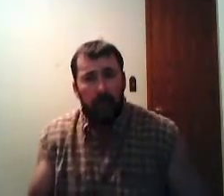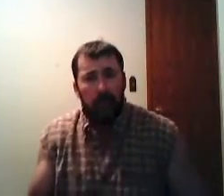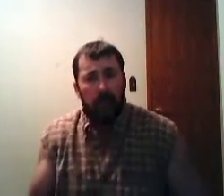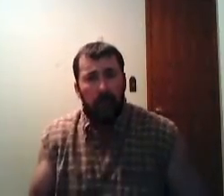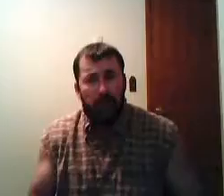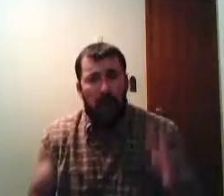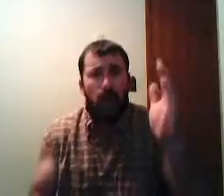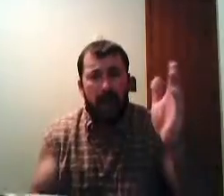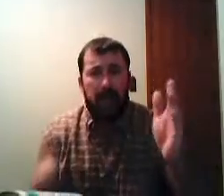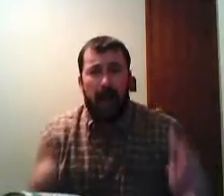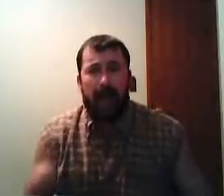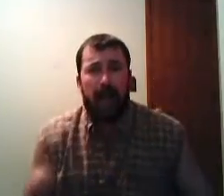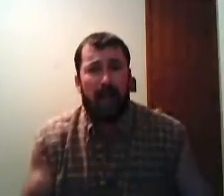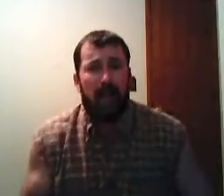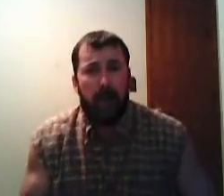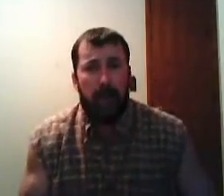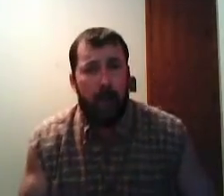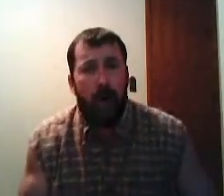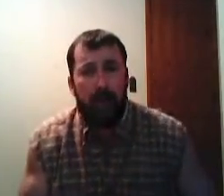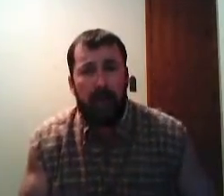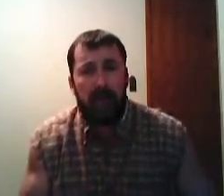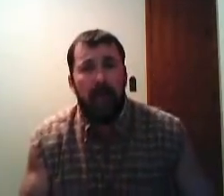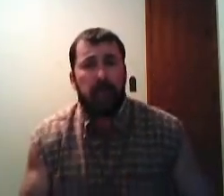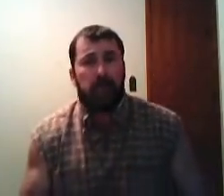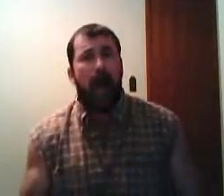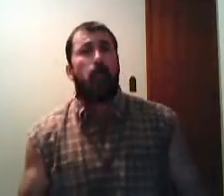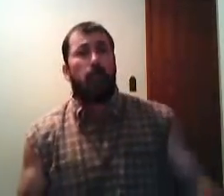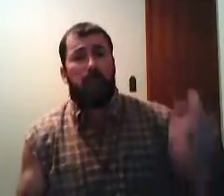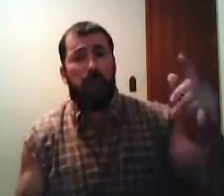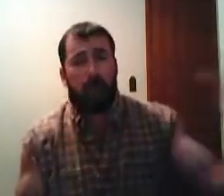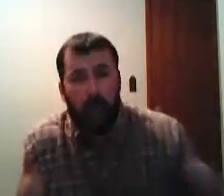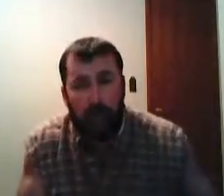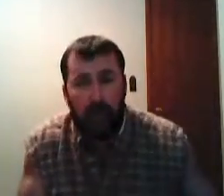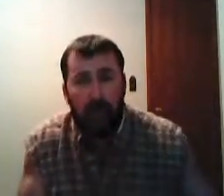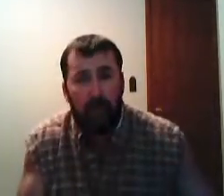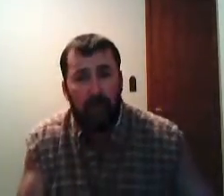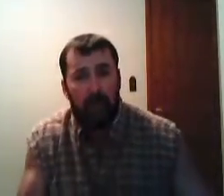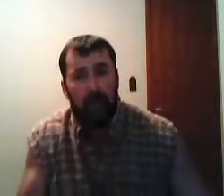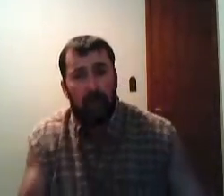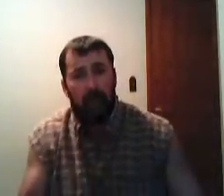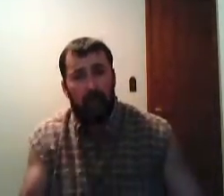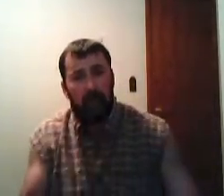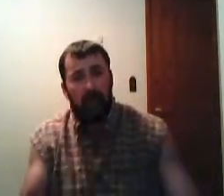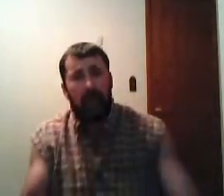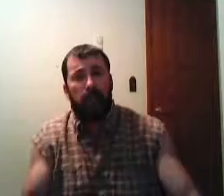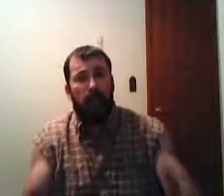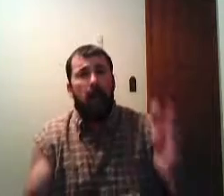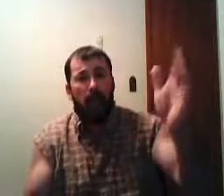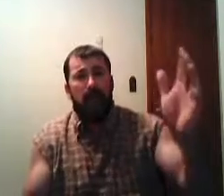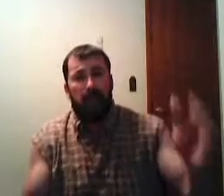the very reason I can't get many pulpits is because I want to tell the truth that's the very reason